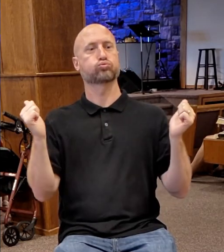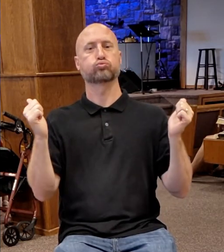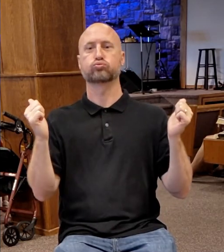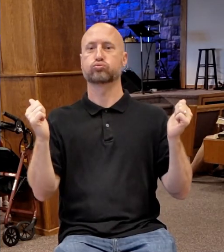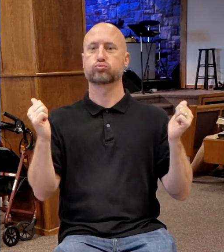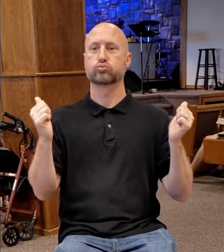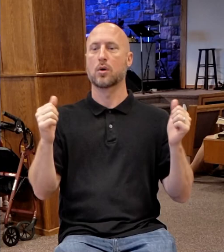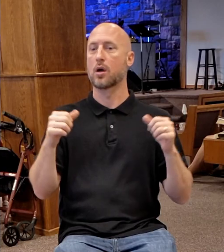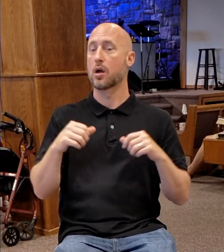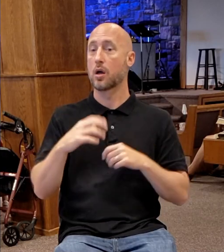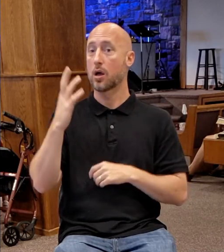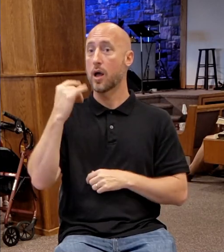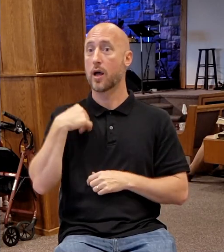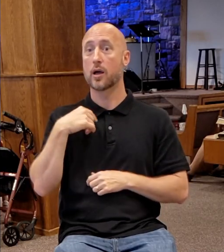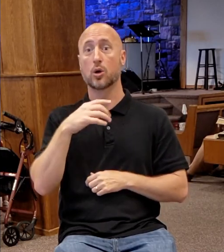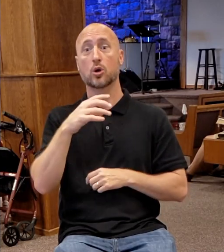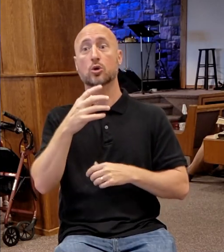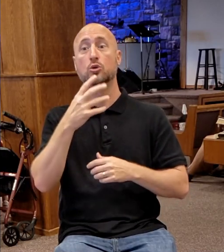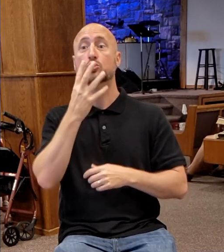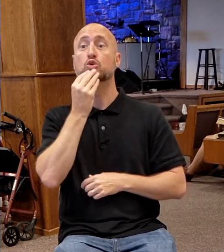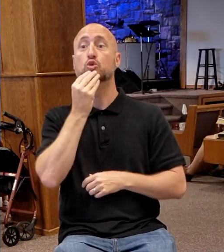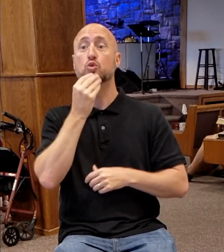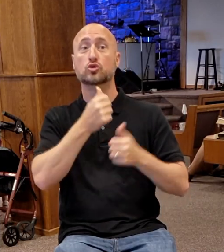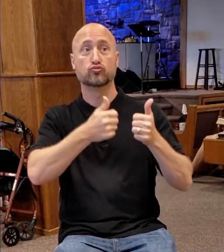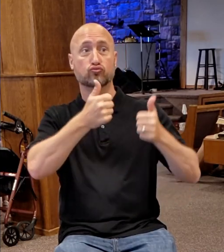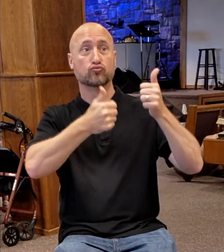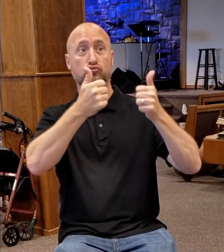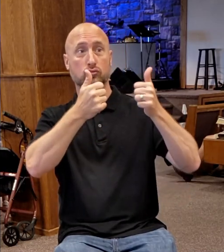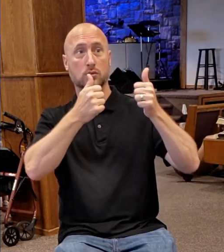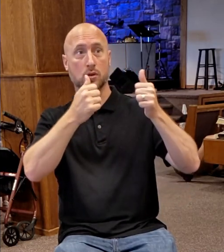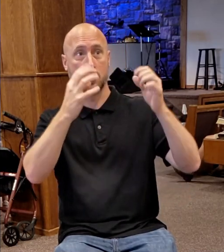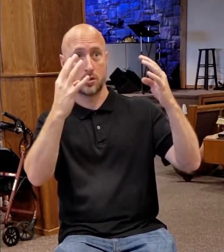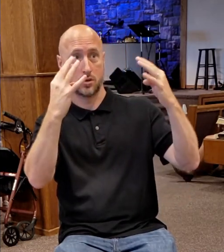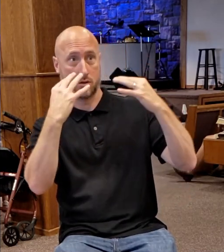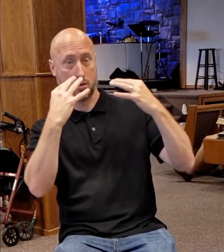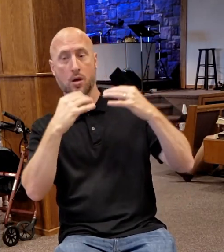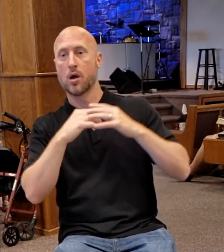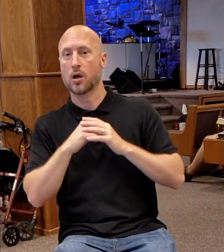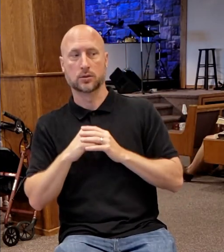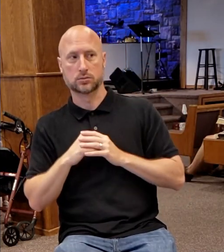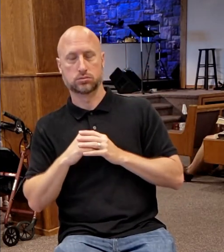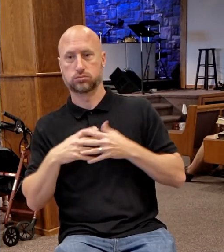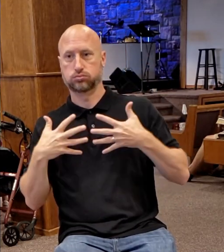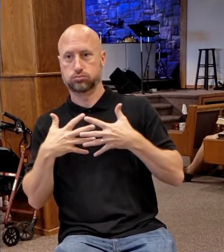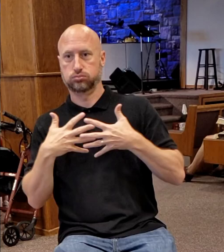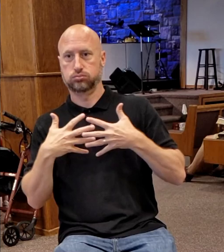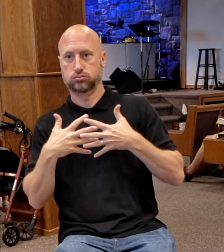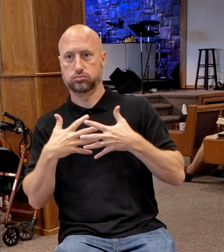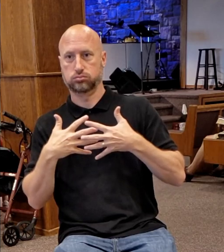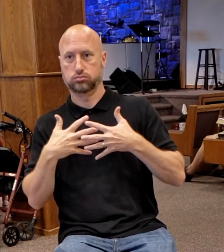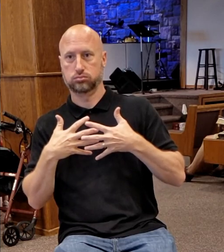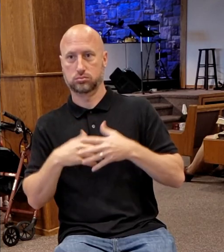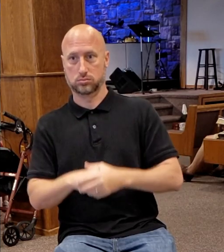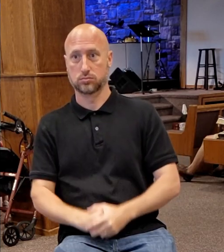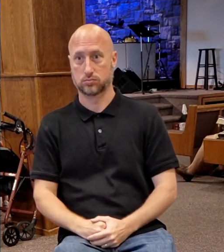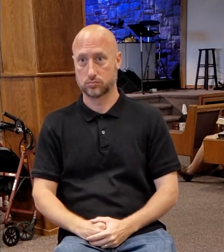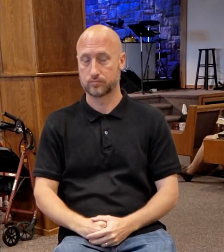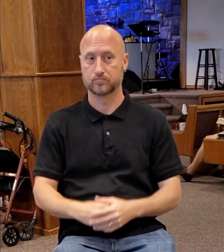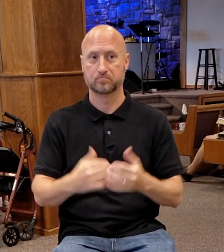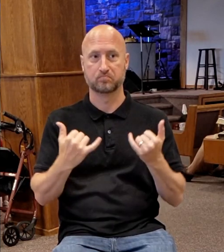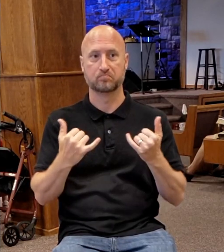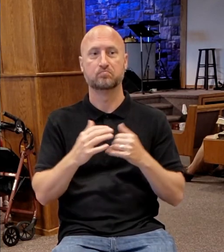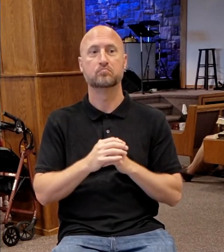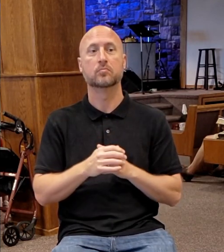of the Jews. We cross now into chapter 7. Chapter